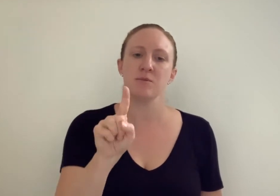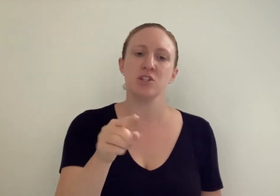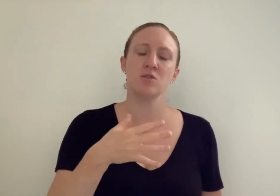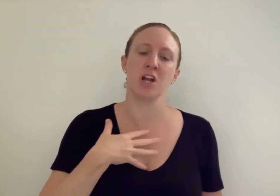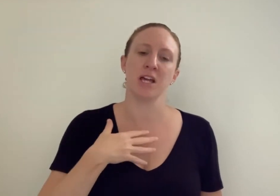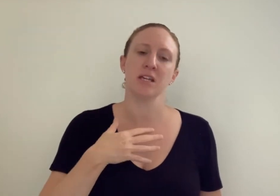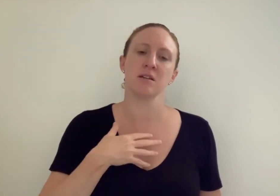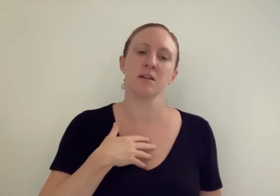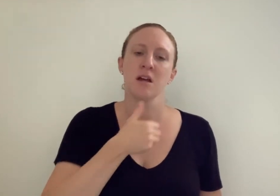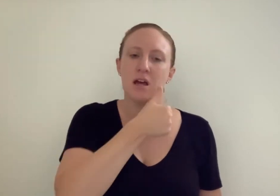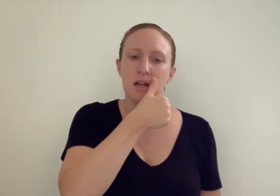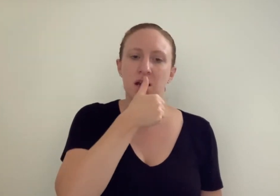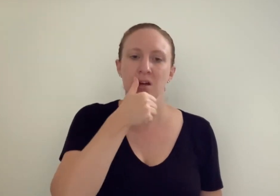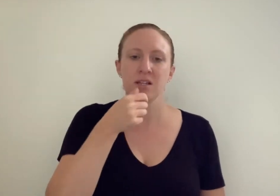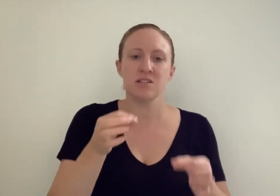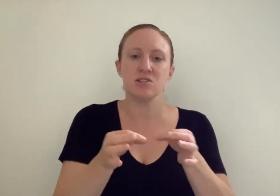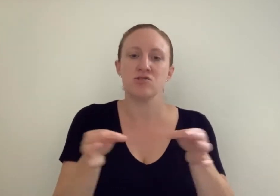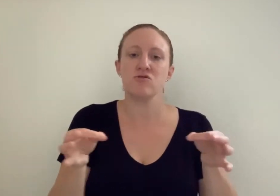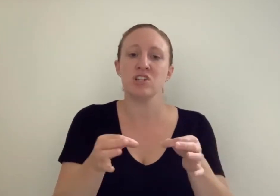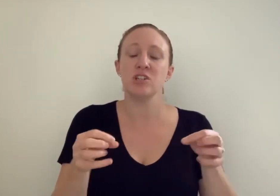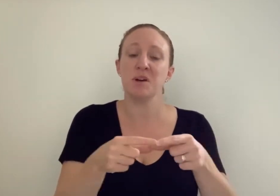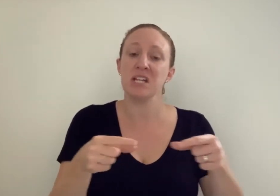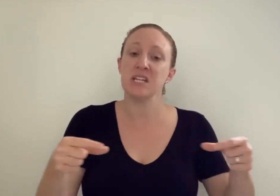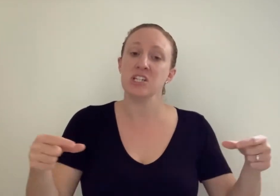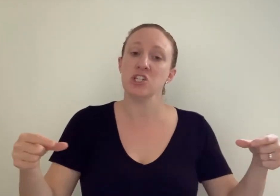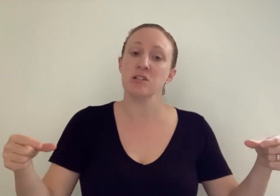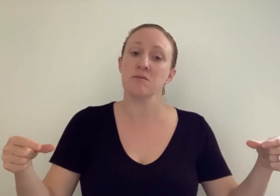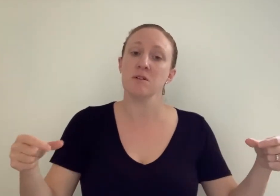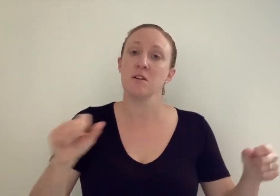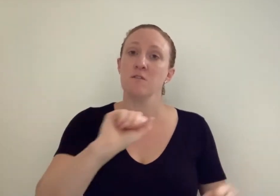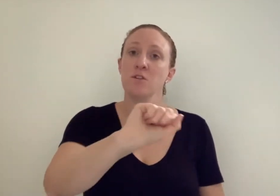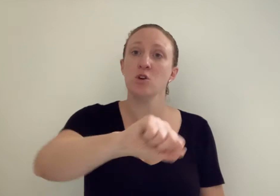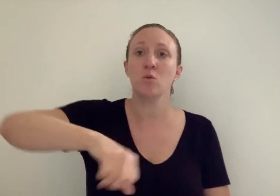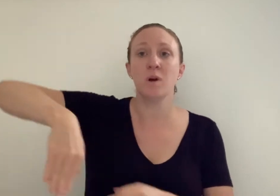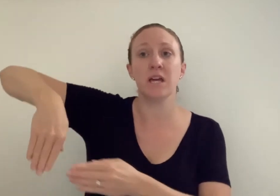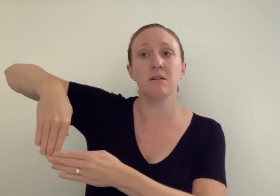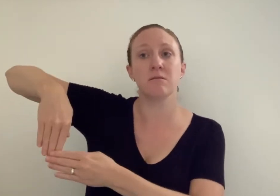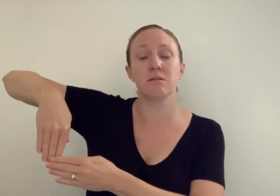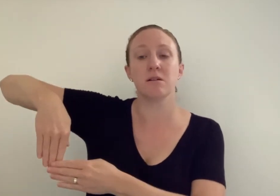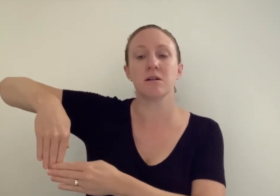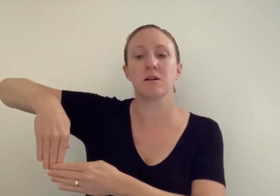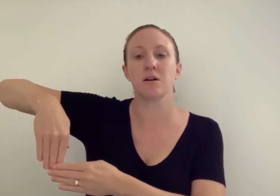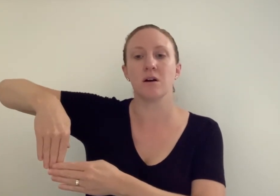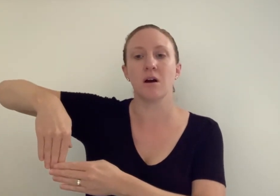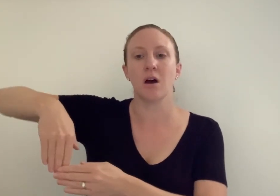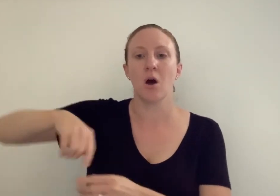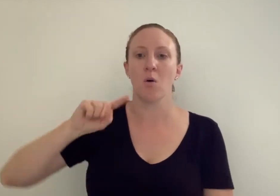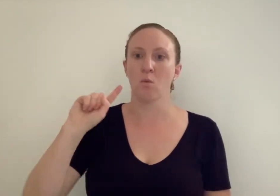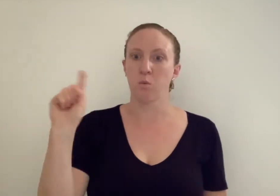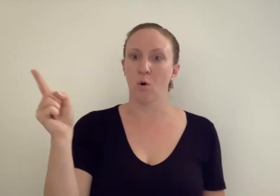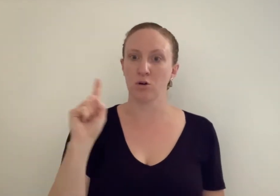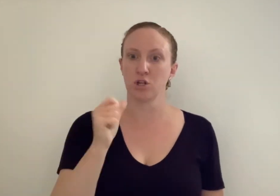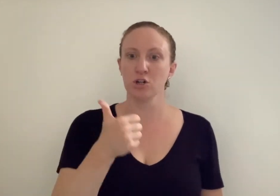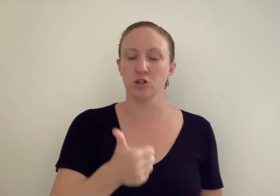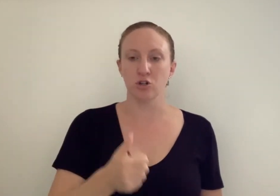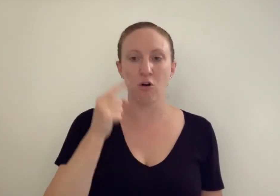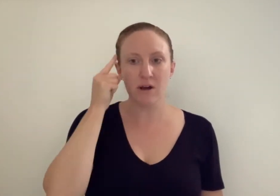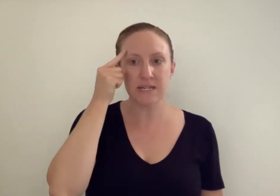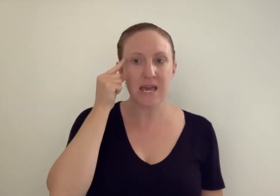you'd like a nice stretchy bandage for your wing? What a good idea,